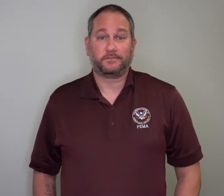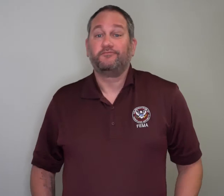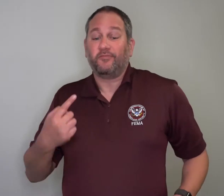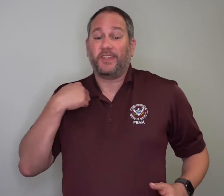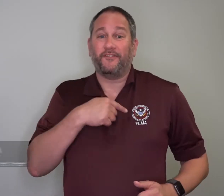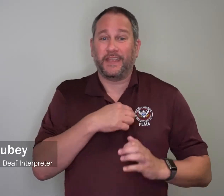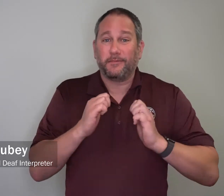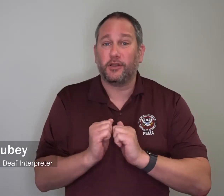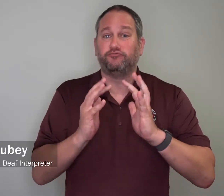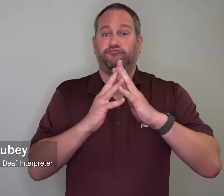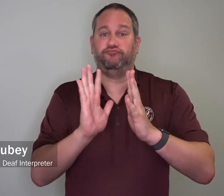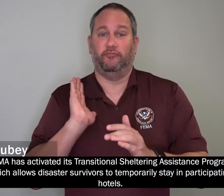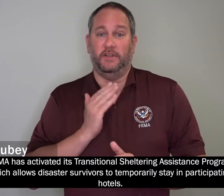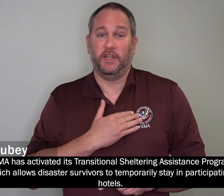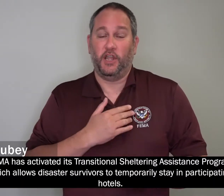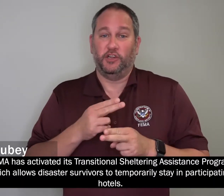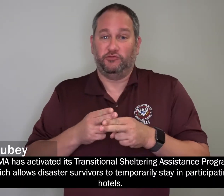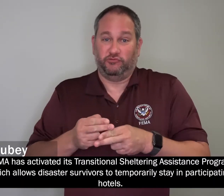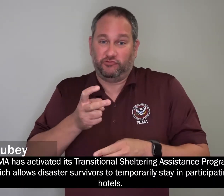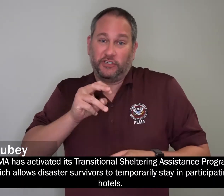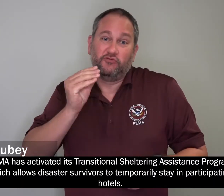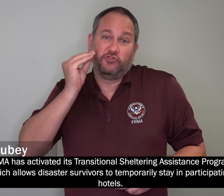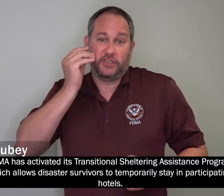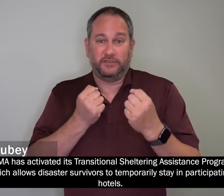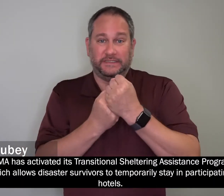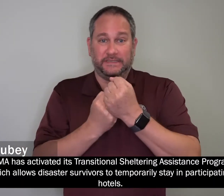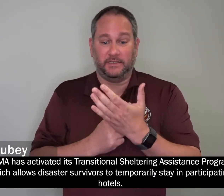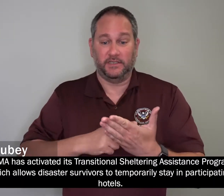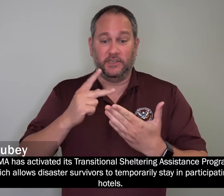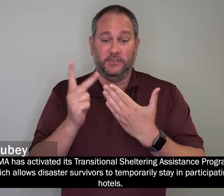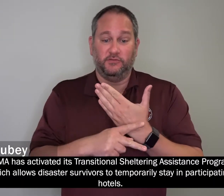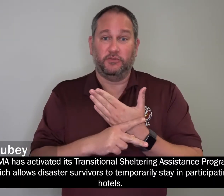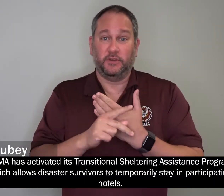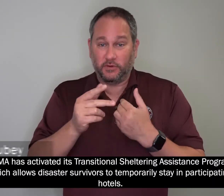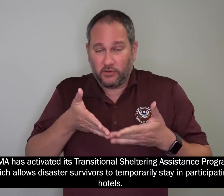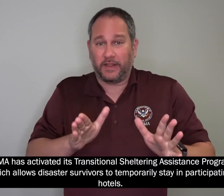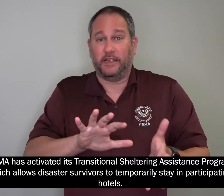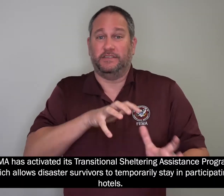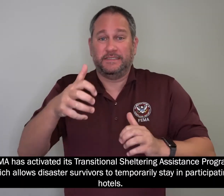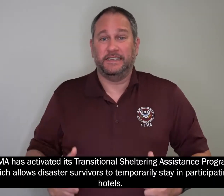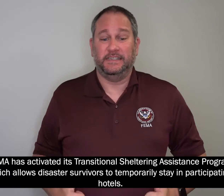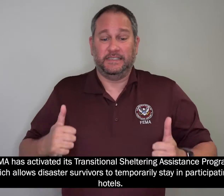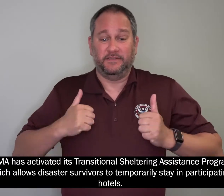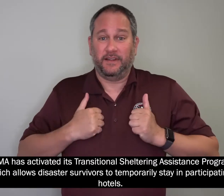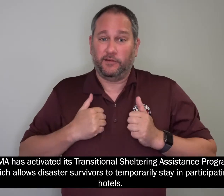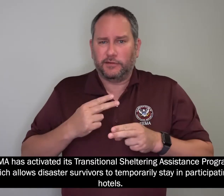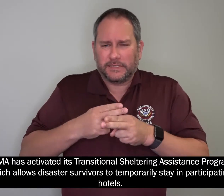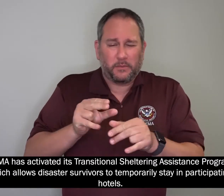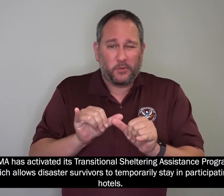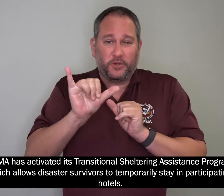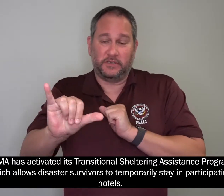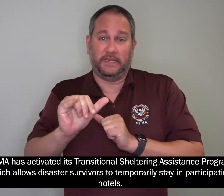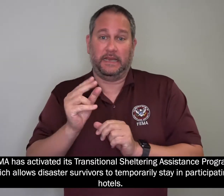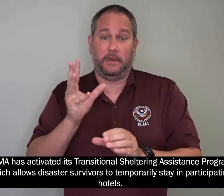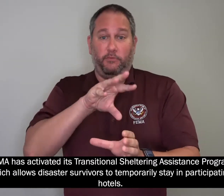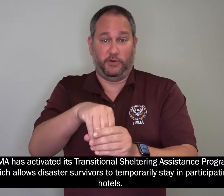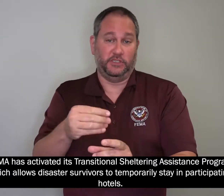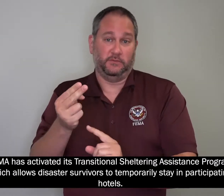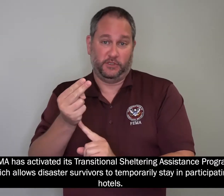FEMA has activated its Transitional Sheltering Assistance Program which allows disaster survivors to temporarily